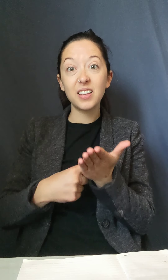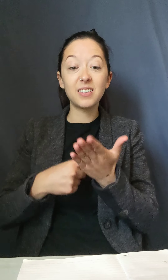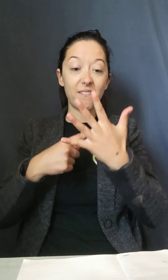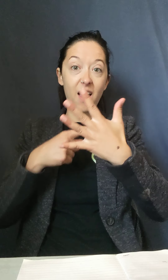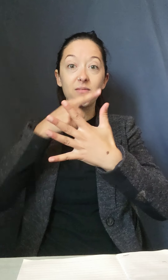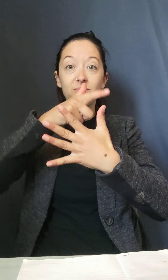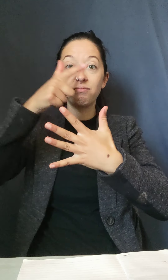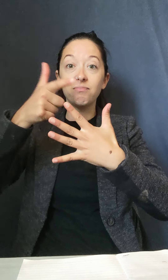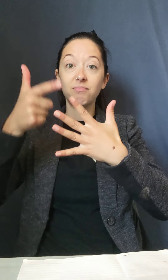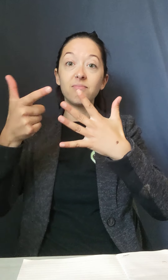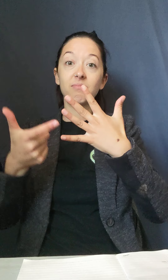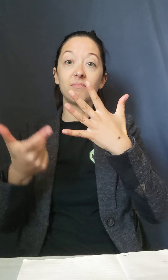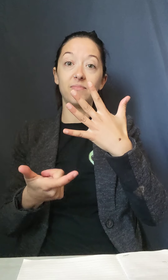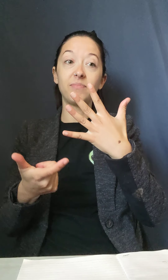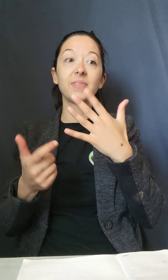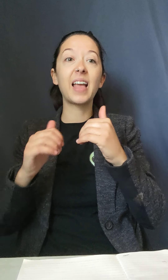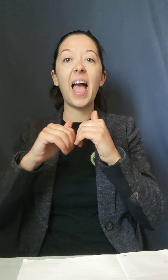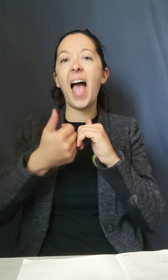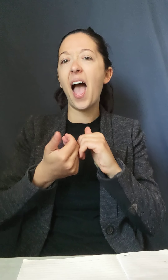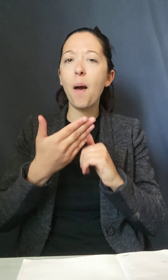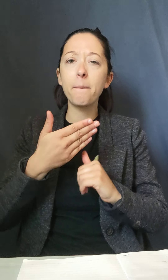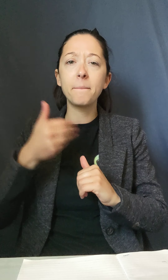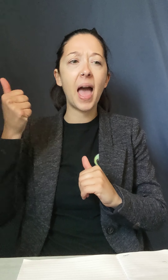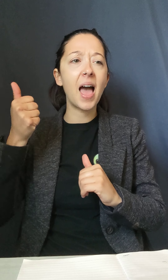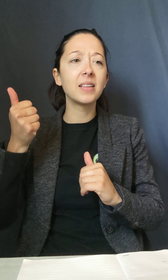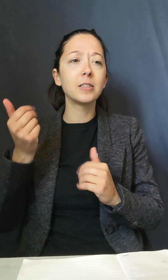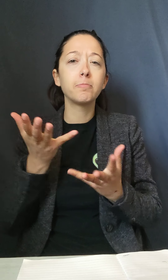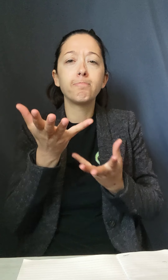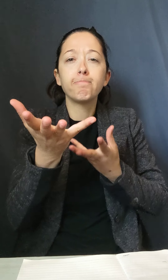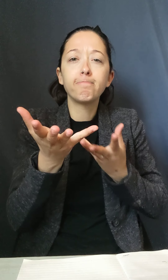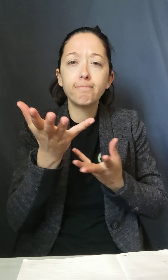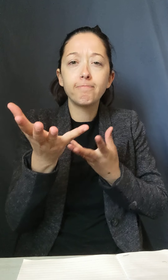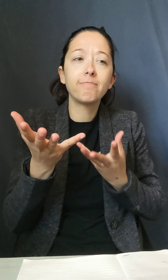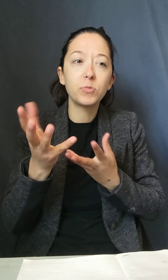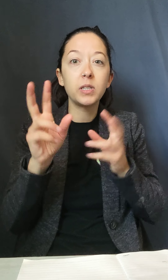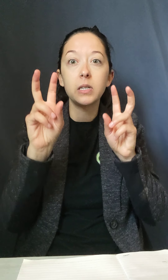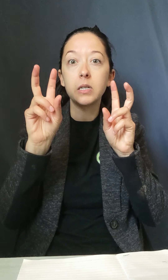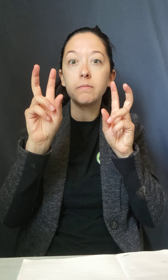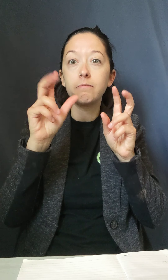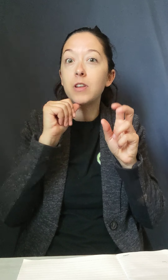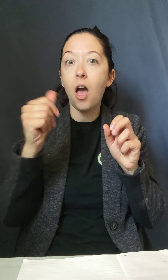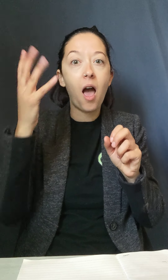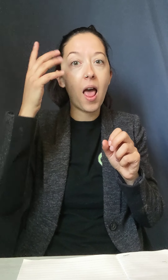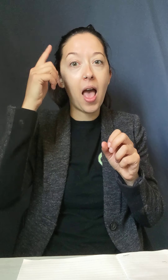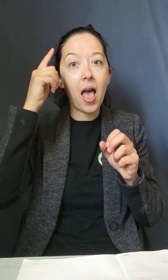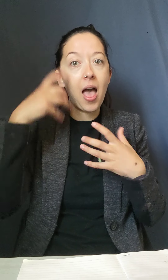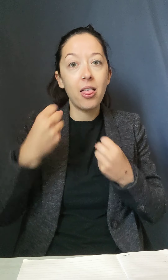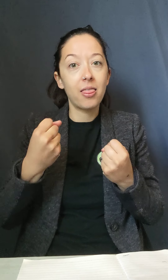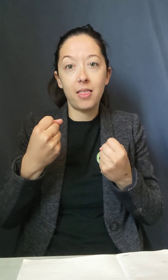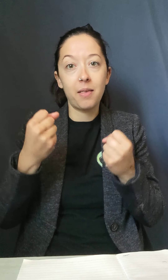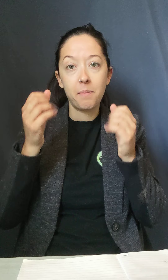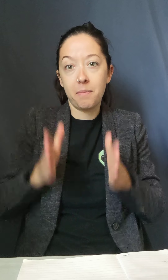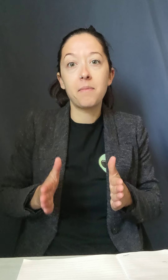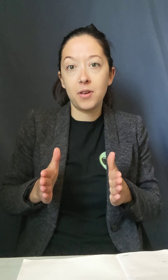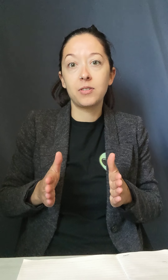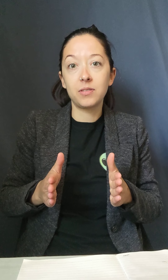of their game. So plus if you stick around here, you're going to learn some really helpful phrasings that you can use like